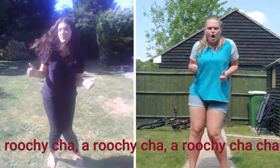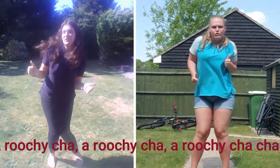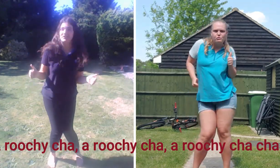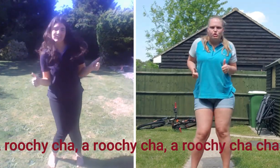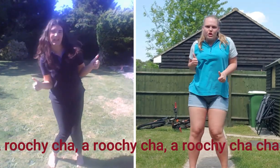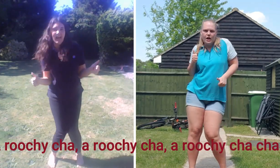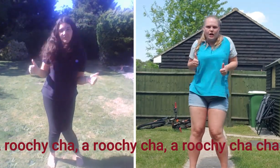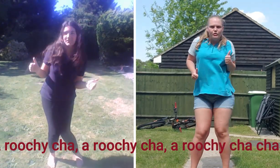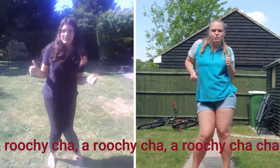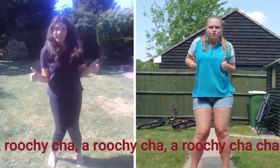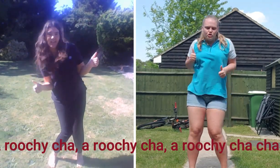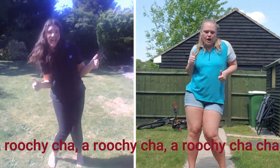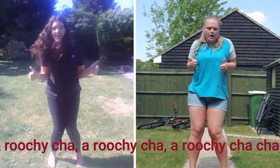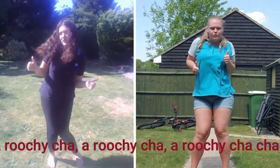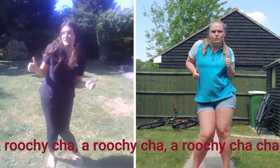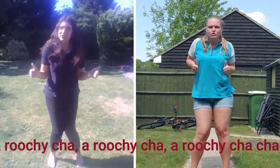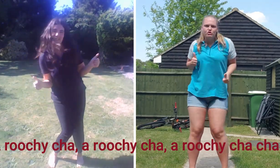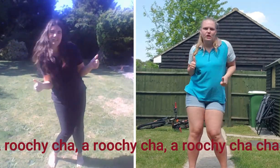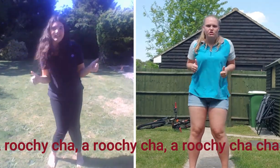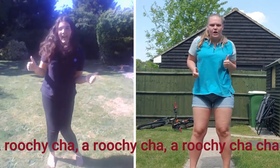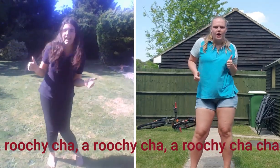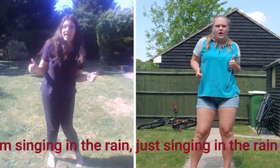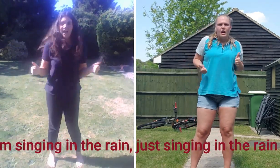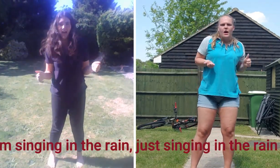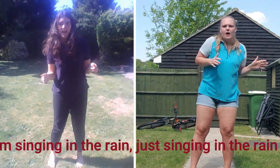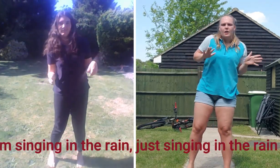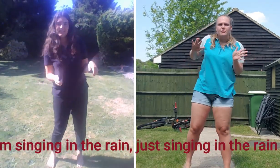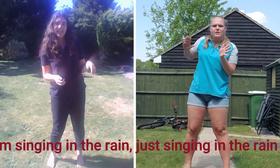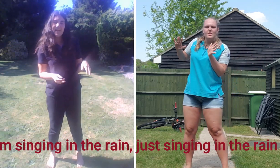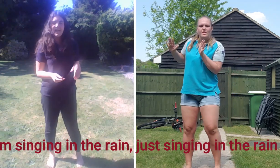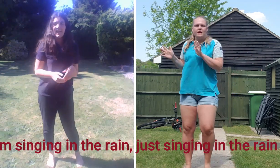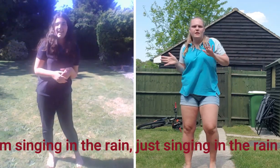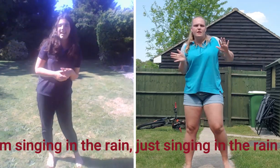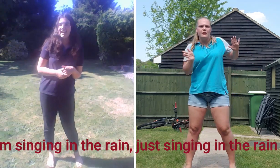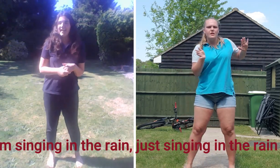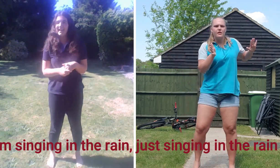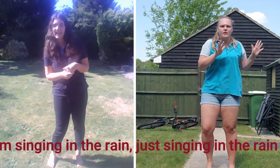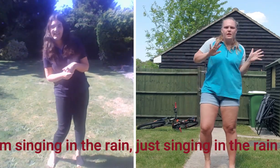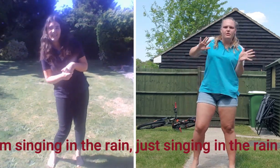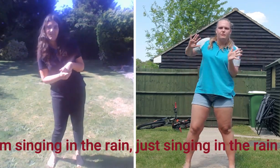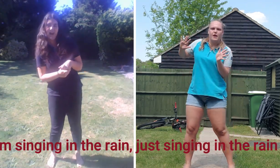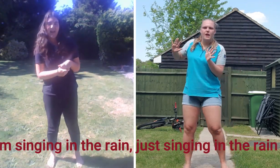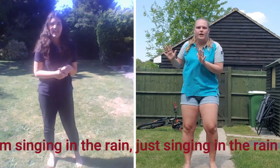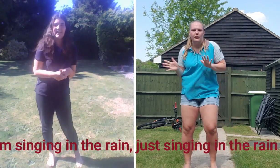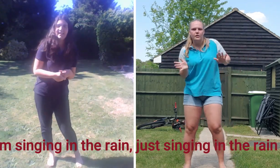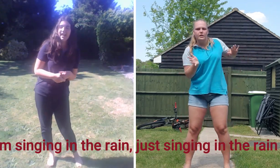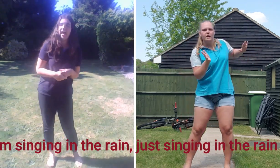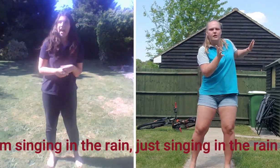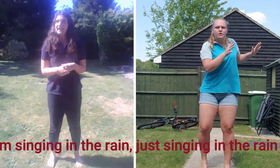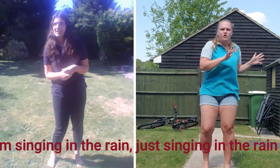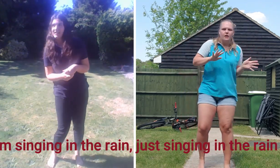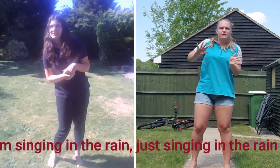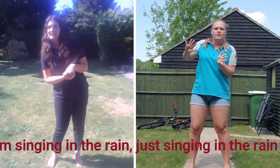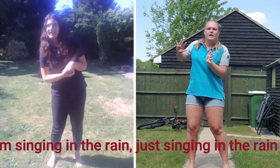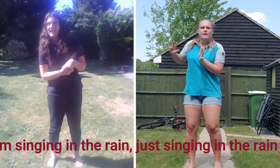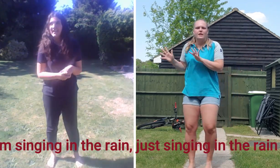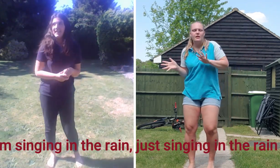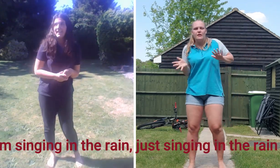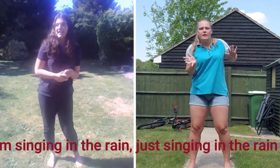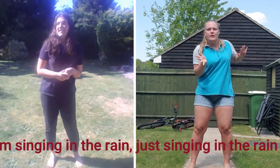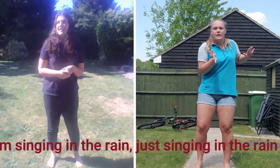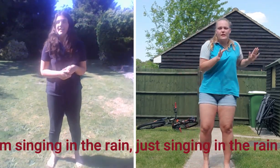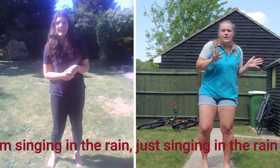a-roo-cha-cha, a-roo-cha-cha, a-roo-cha-cha-cha. I'm singing in the rain, just